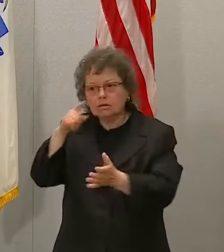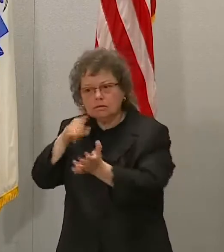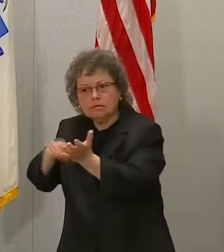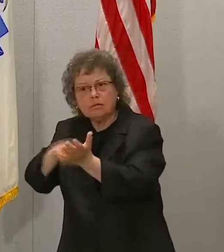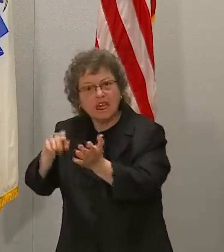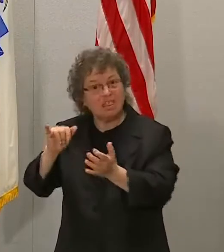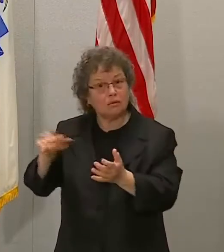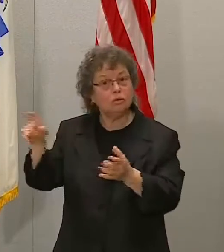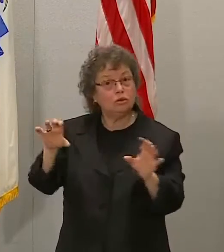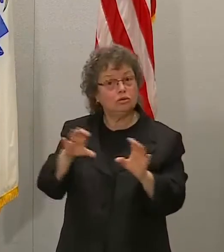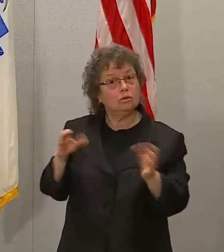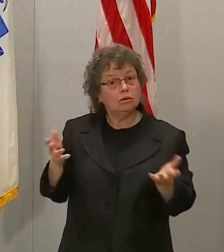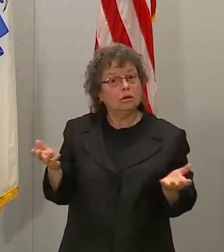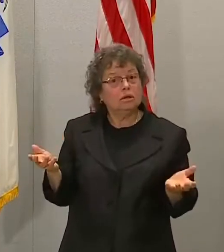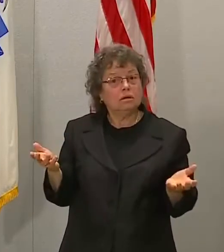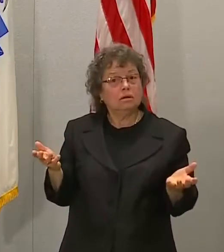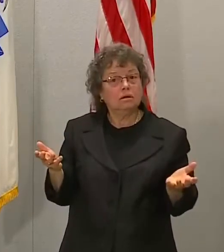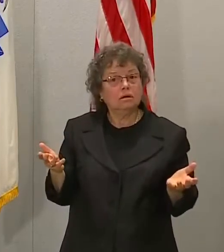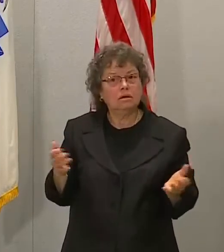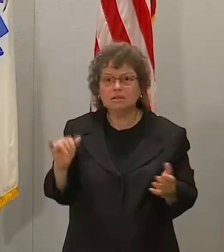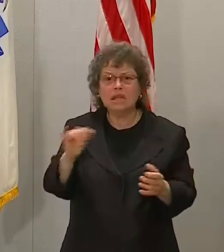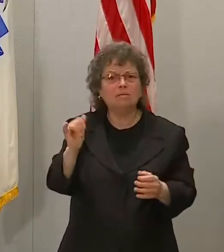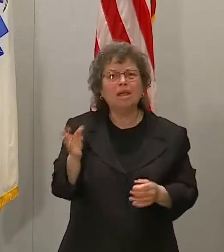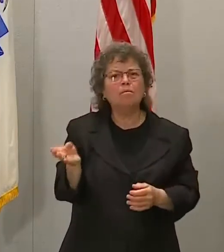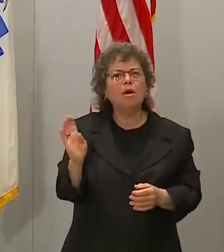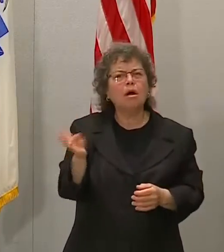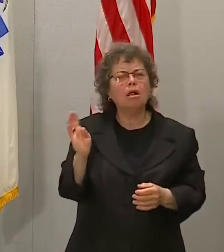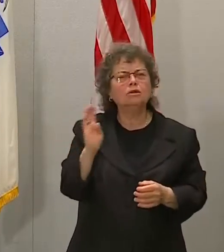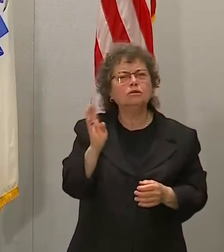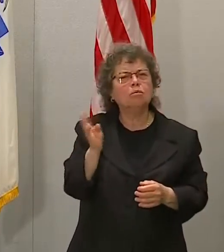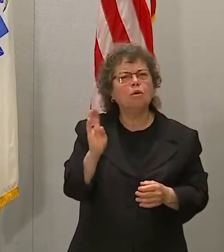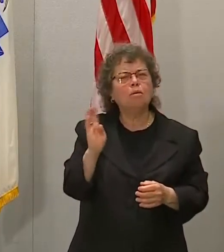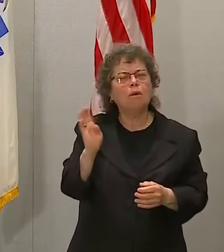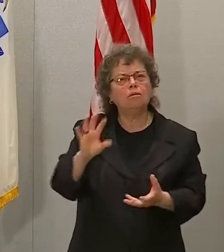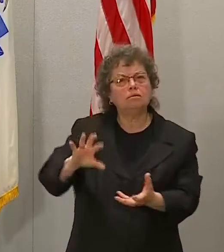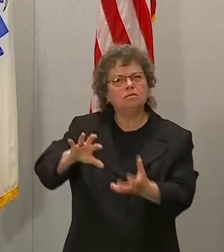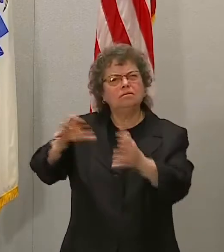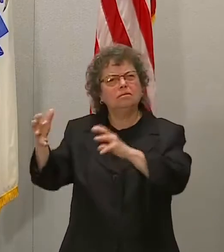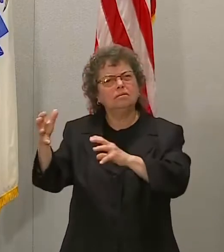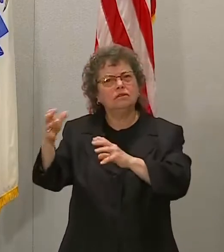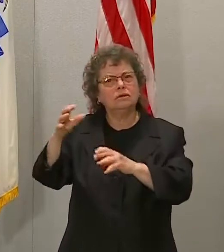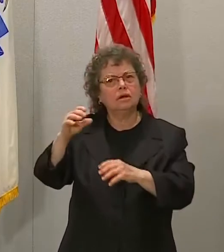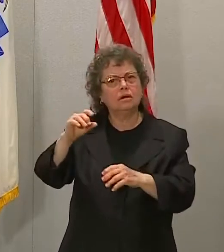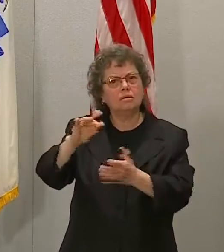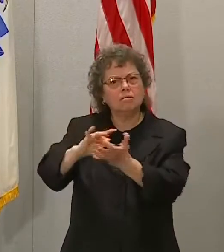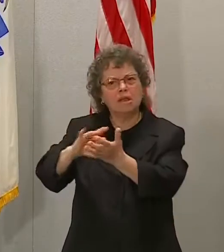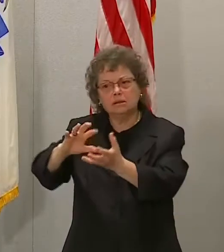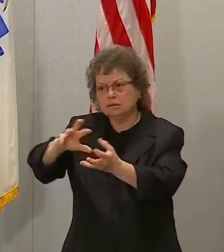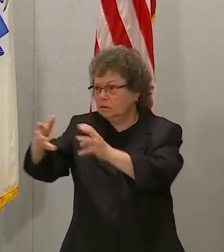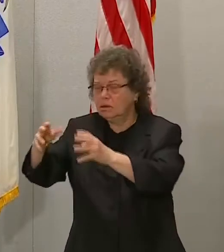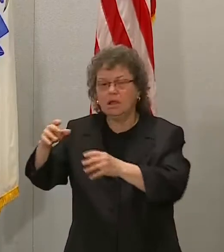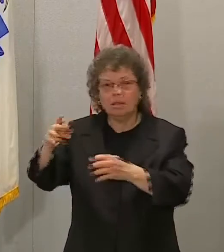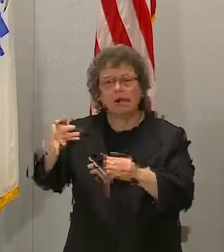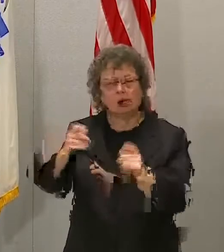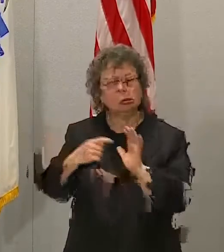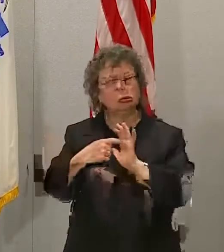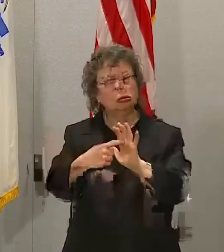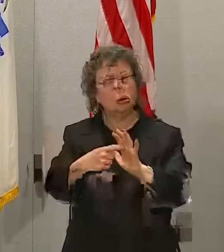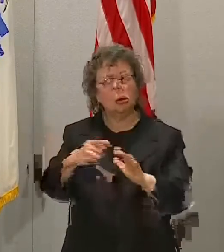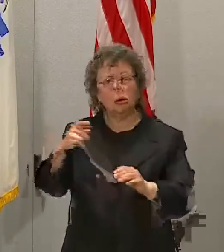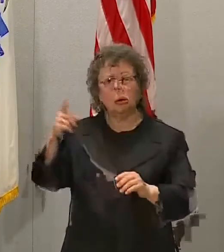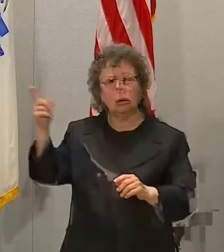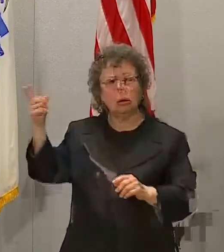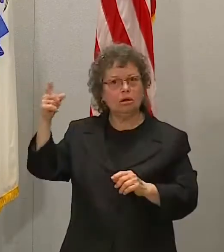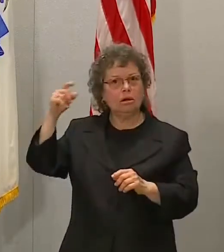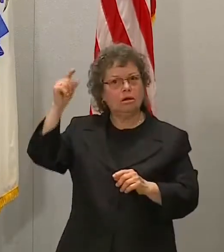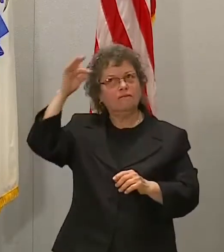I got asked the same question about Baltimore. And I said, Baltimore to me was the same thing, which is pretty clear. These guys, you know, saw there